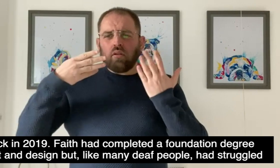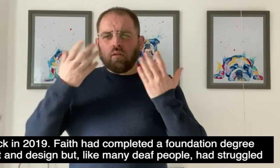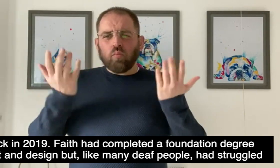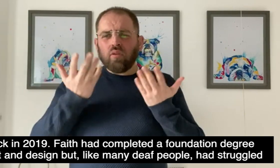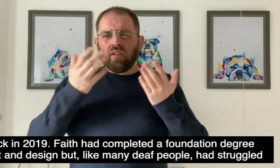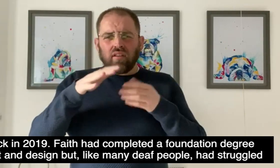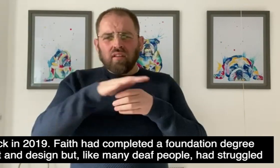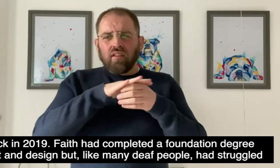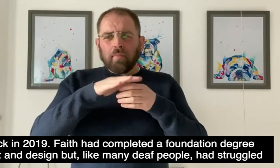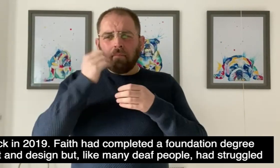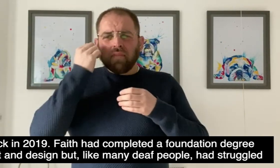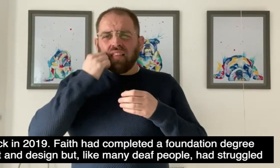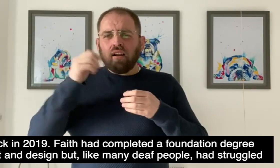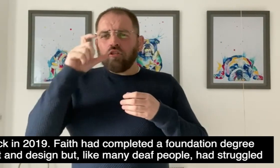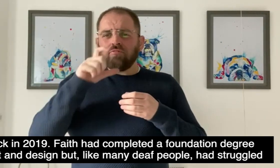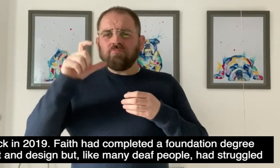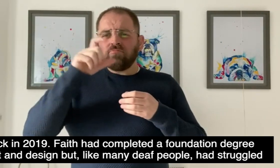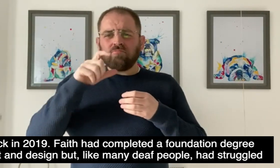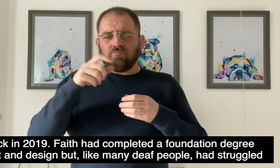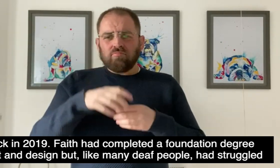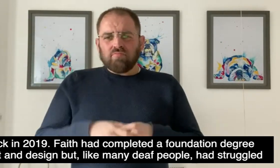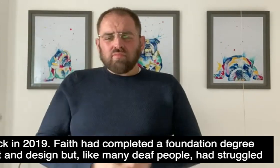black country back in 2019.